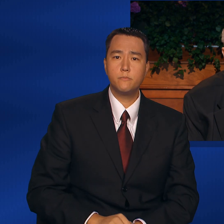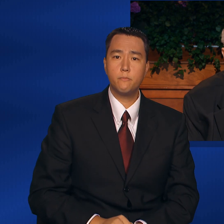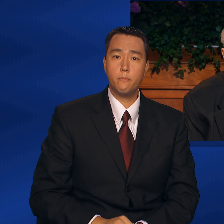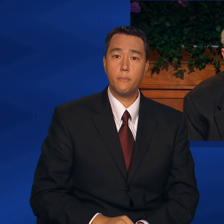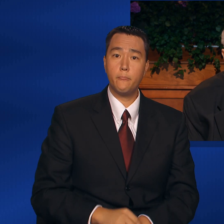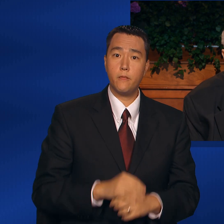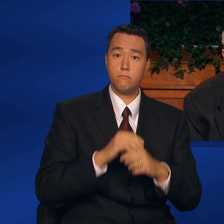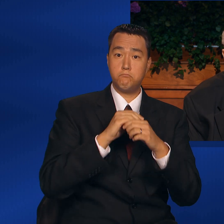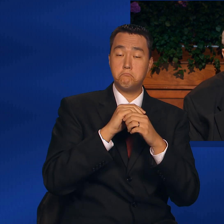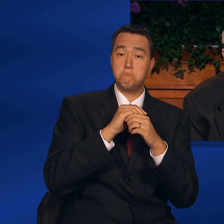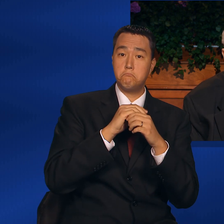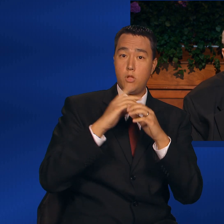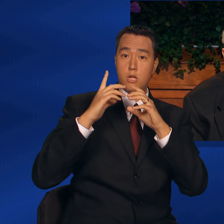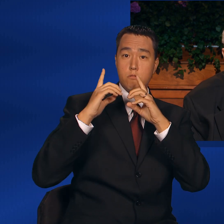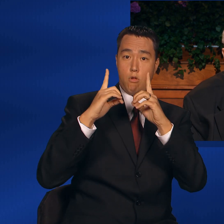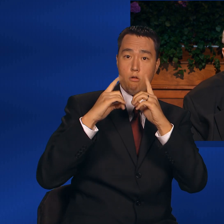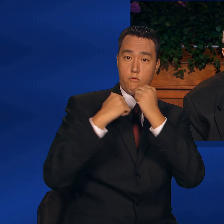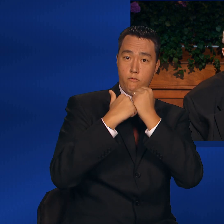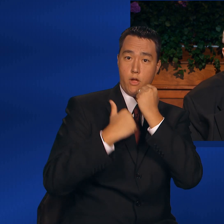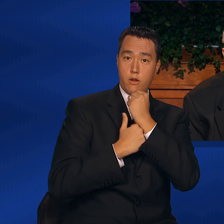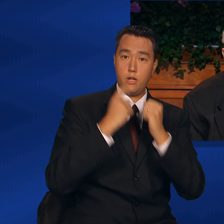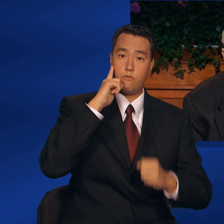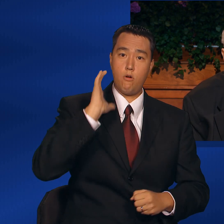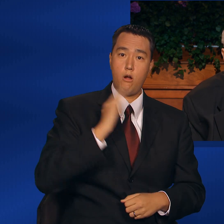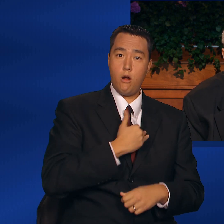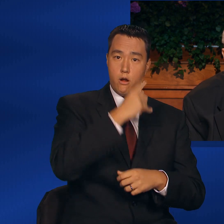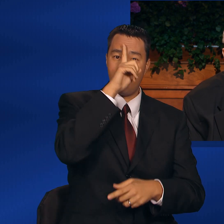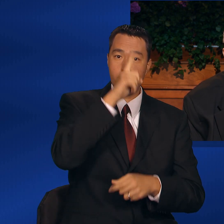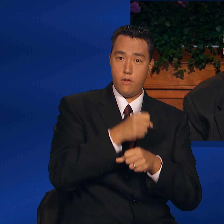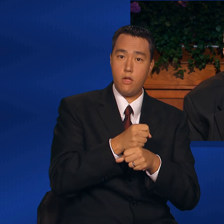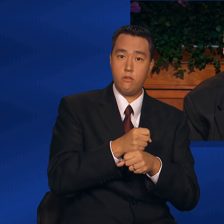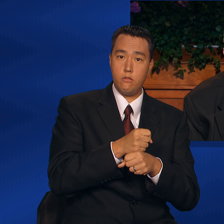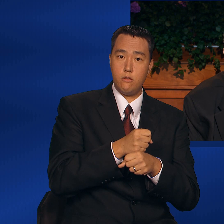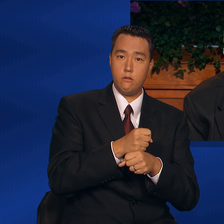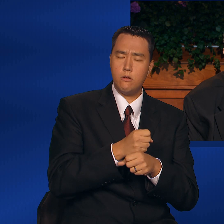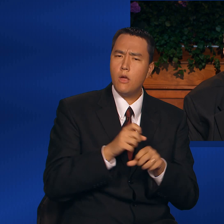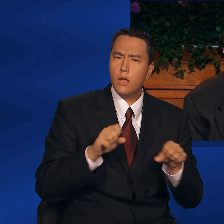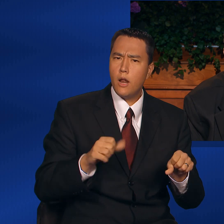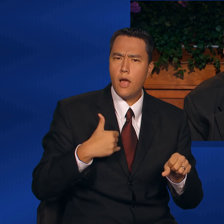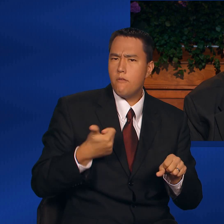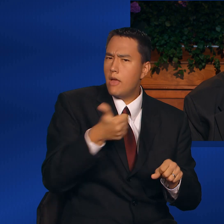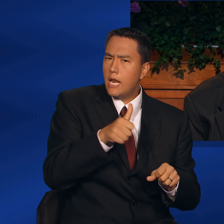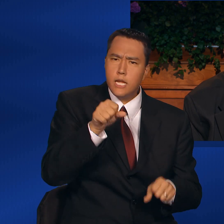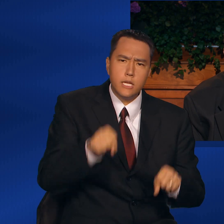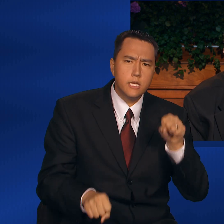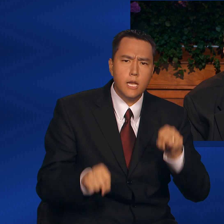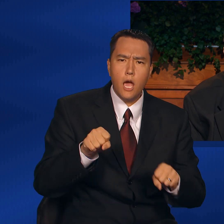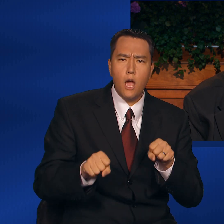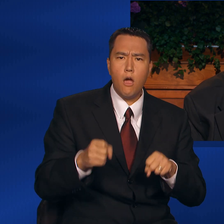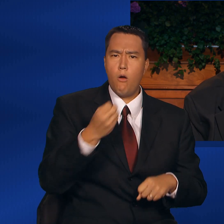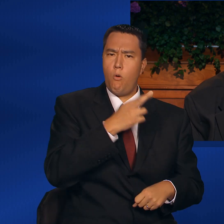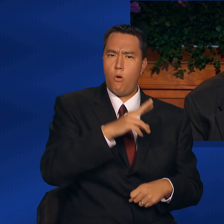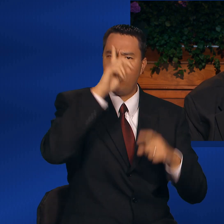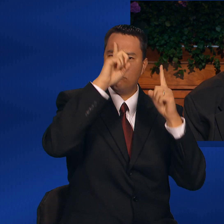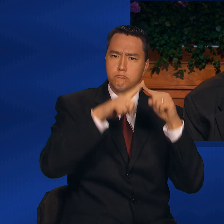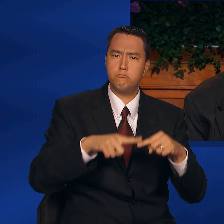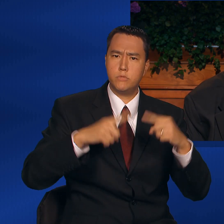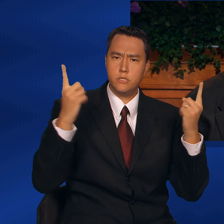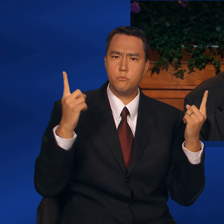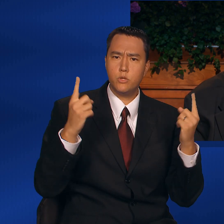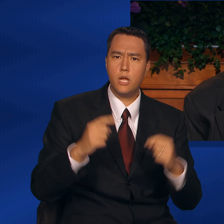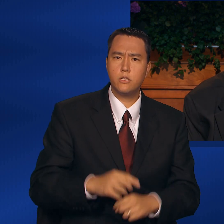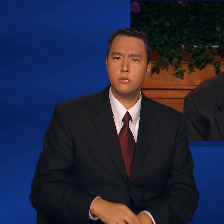While these doctrines are the foundation of our faith, can there be any doubt or disputation